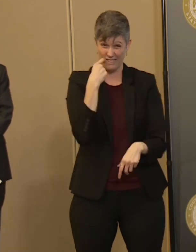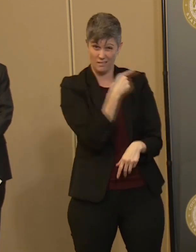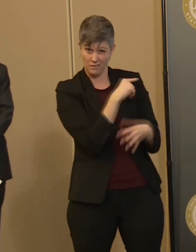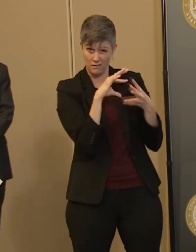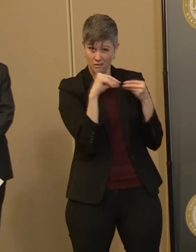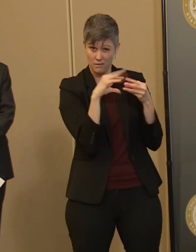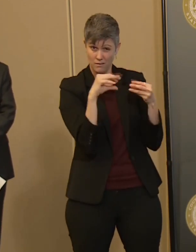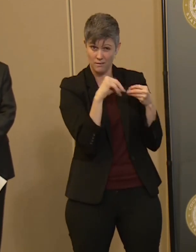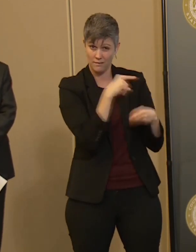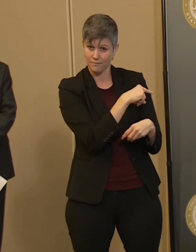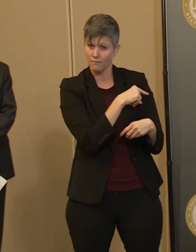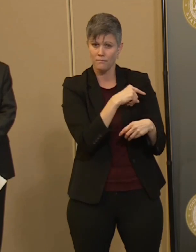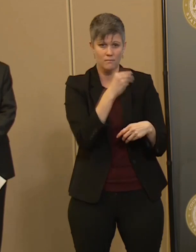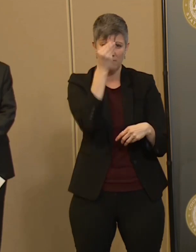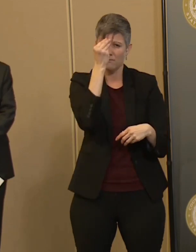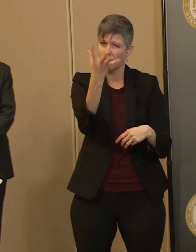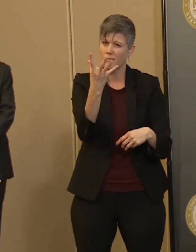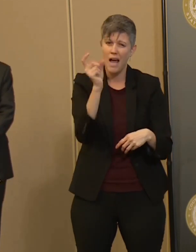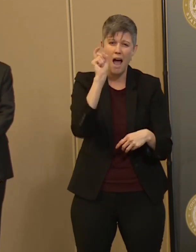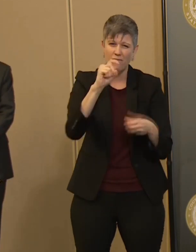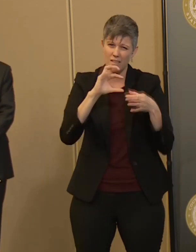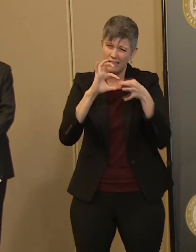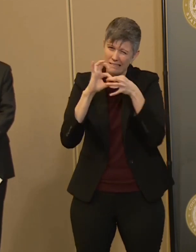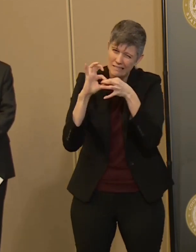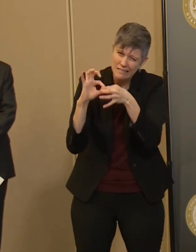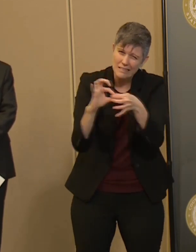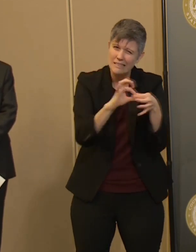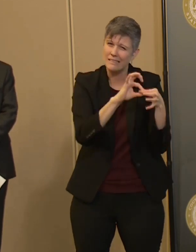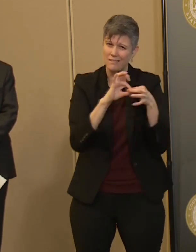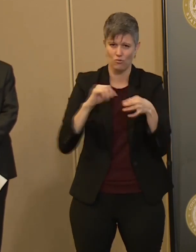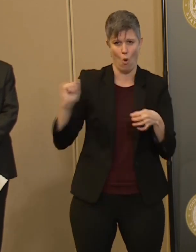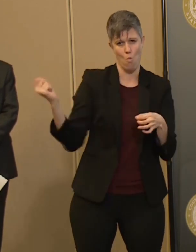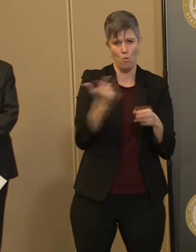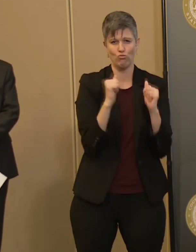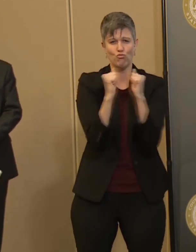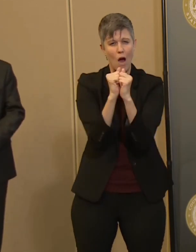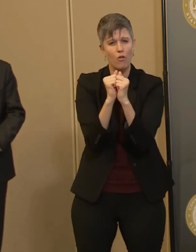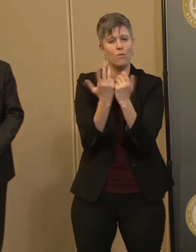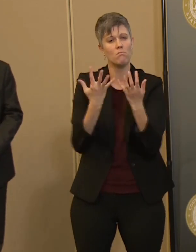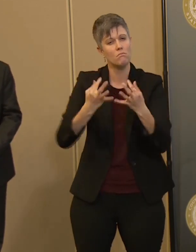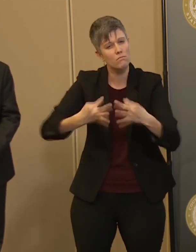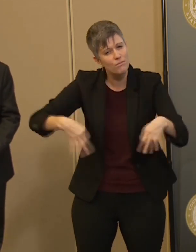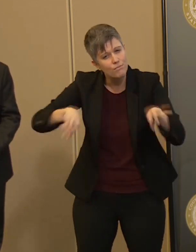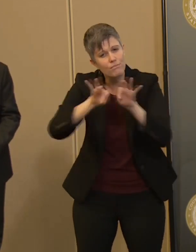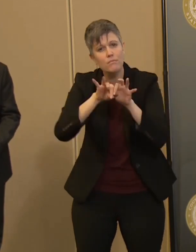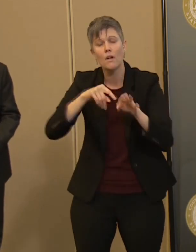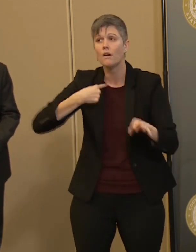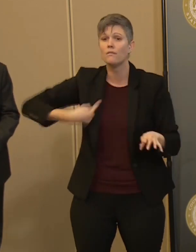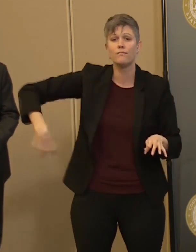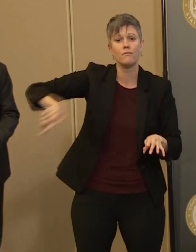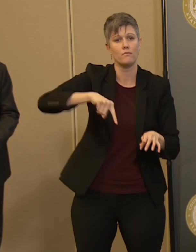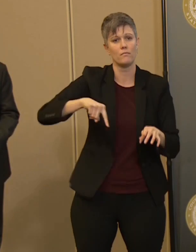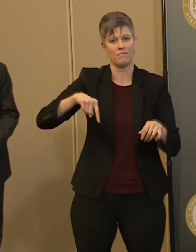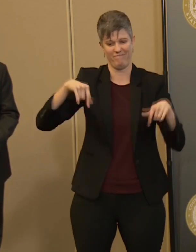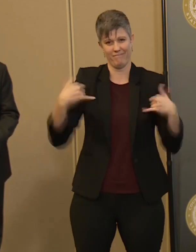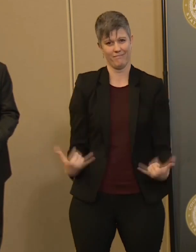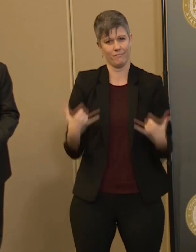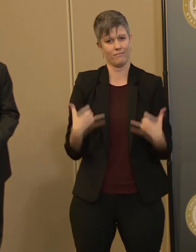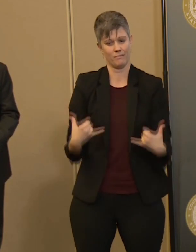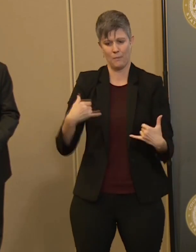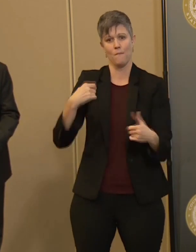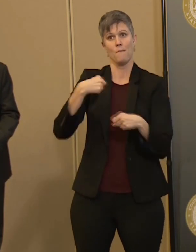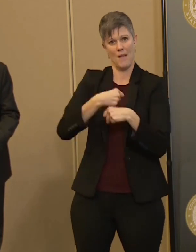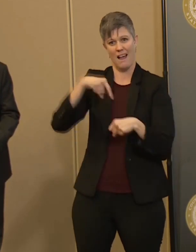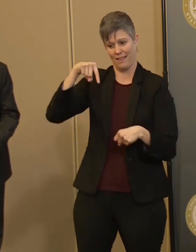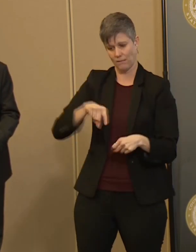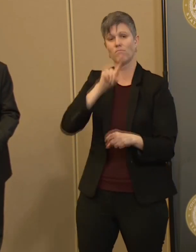We do have to work together. This is important for us to do this and to make this move, that we all